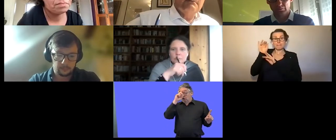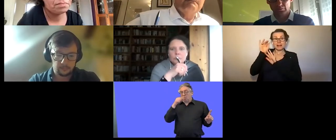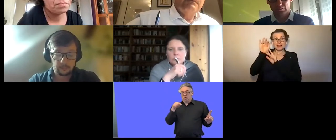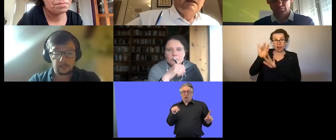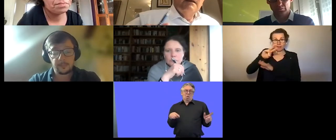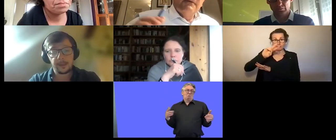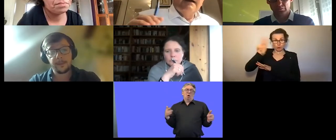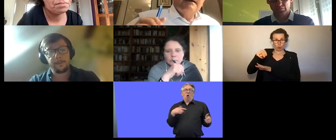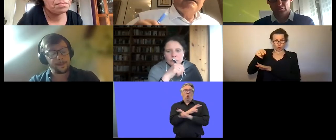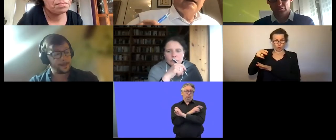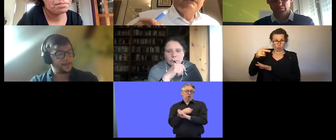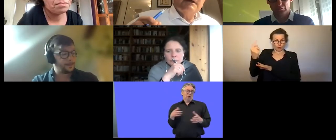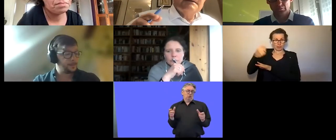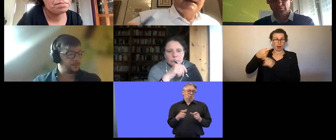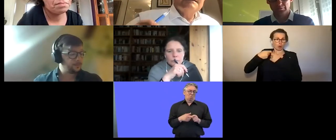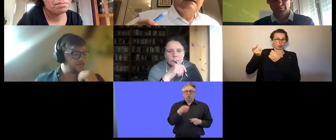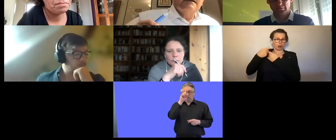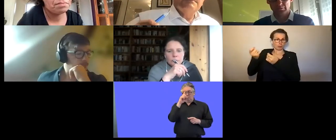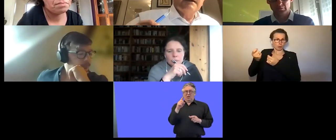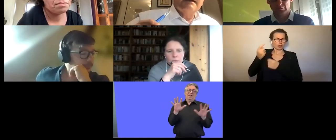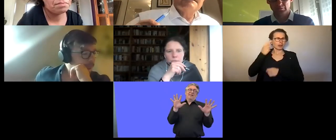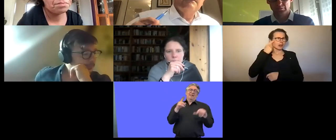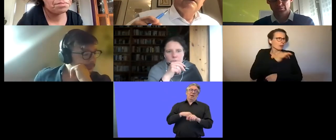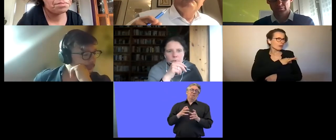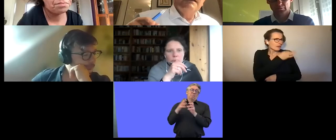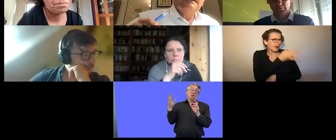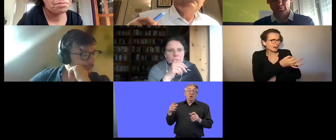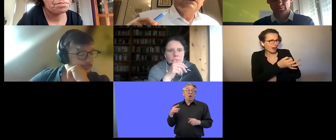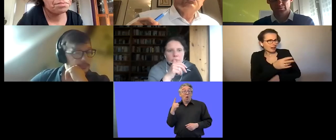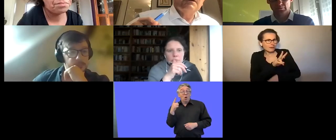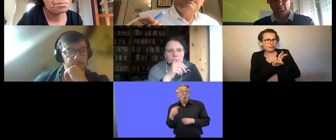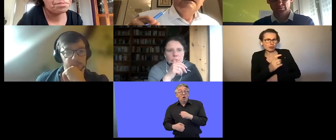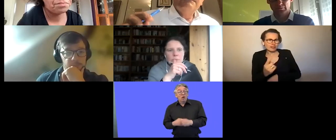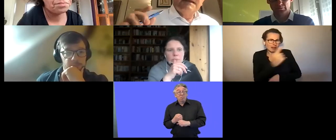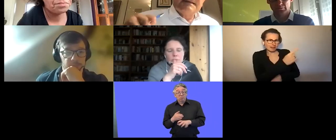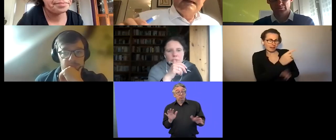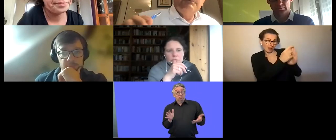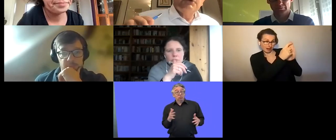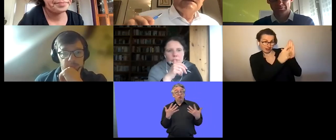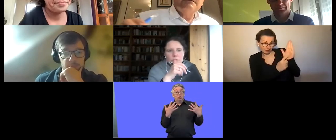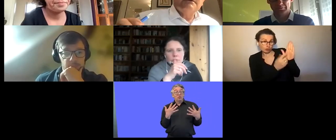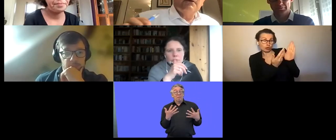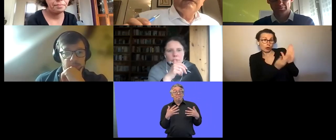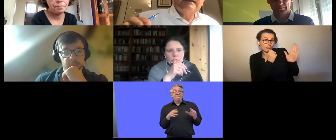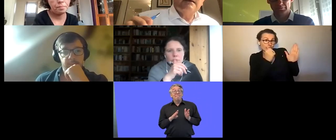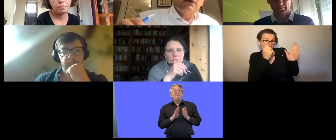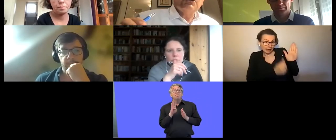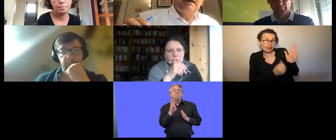uh 44 billion euros per year are tendered in austria france already